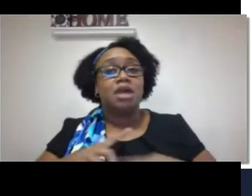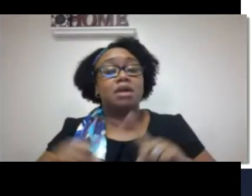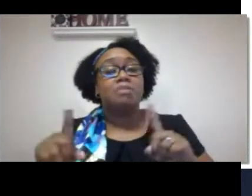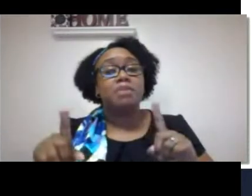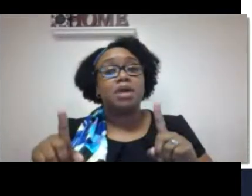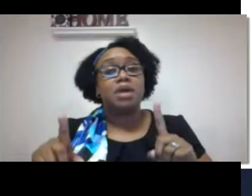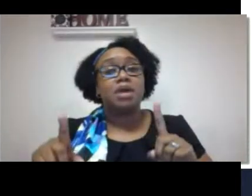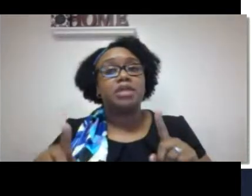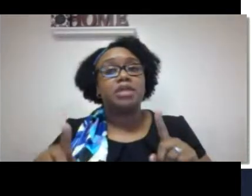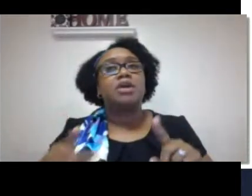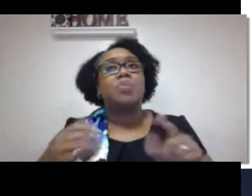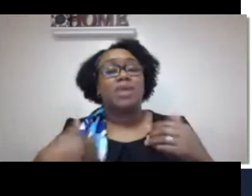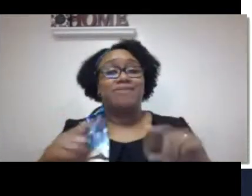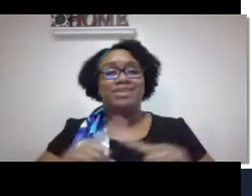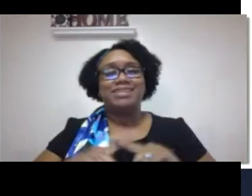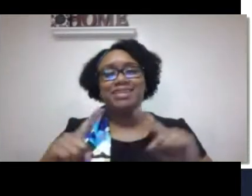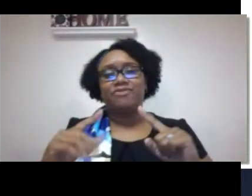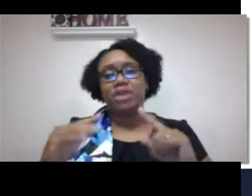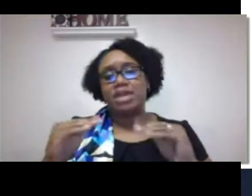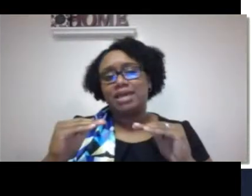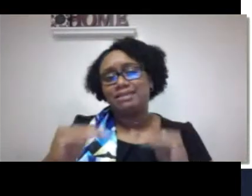biases. I certainly do.